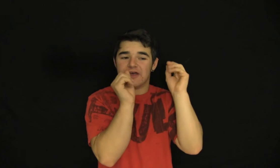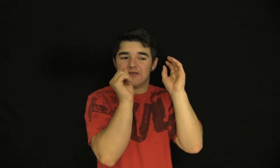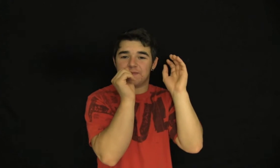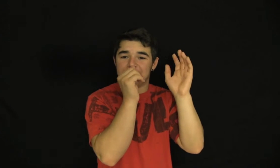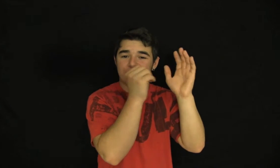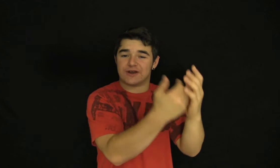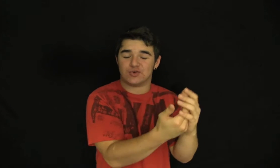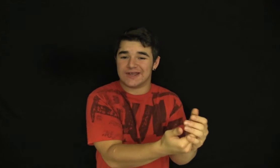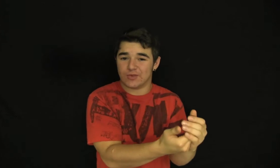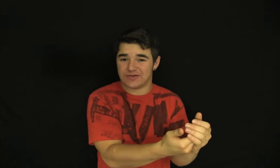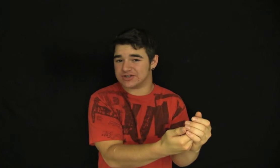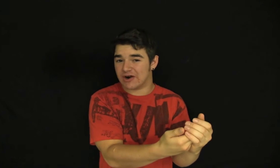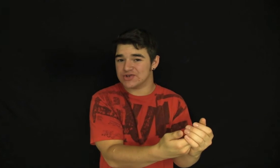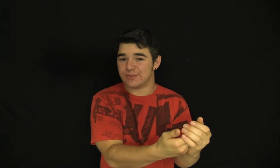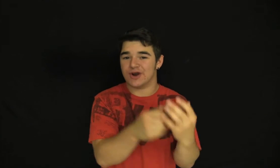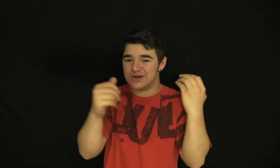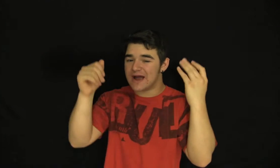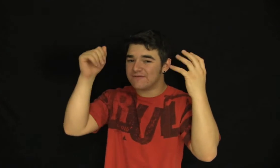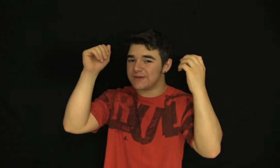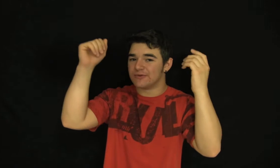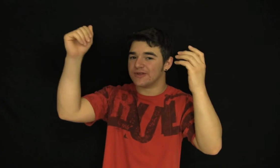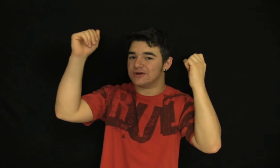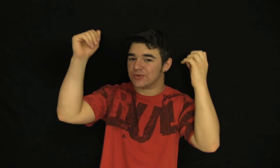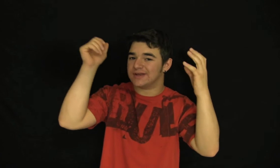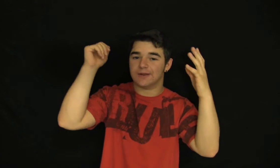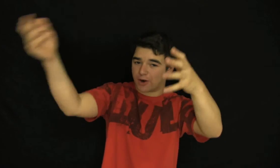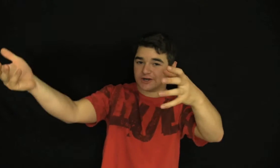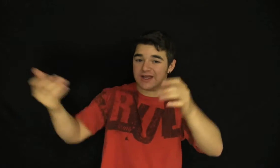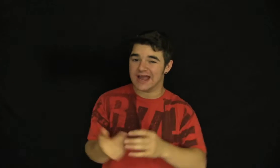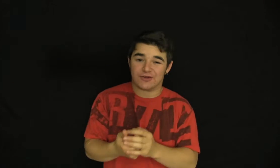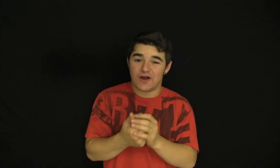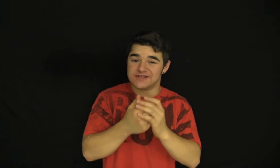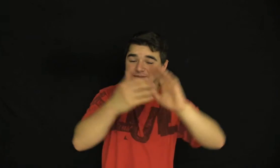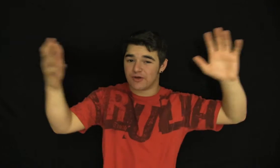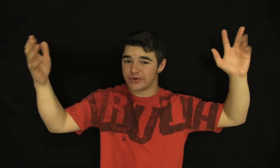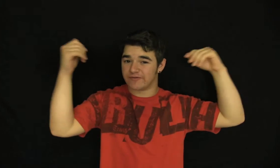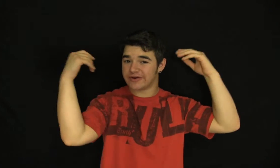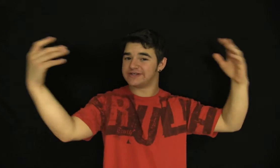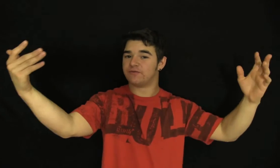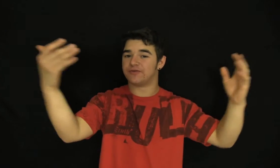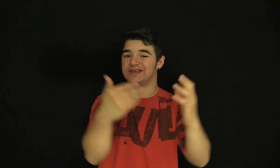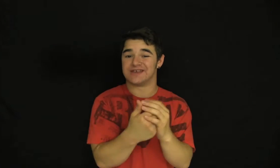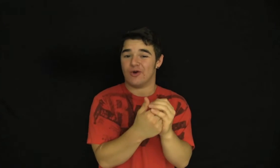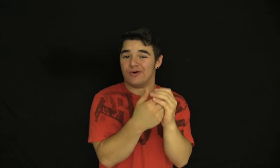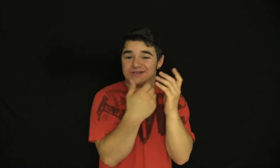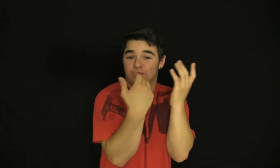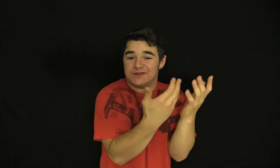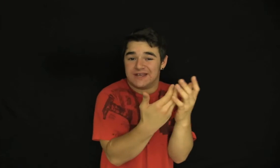the people that are drinking away their sorrows at the bar, and you have the people that are drinking to party. And they're obviously both doing very sinful things. One is wilting